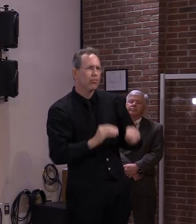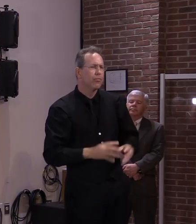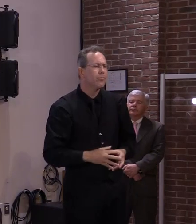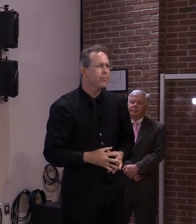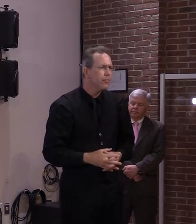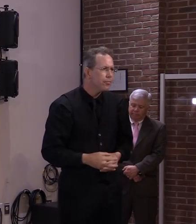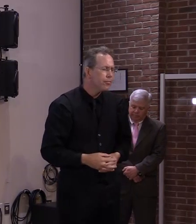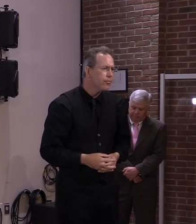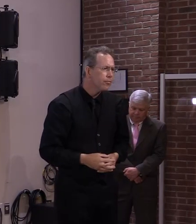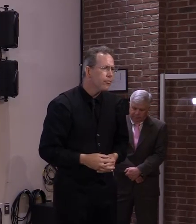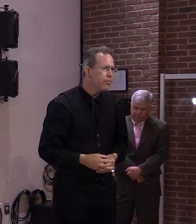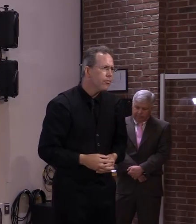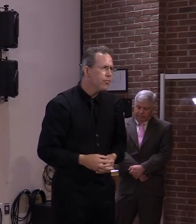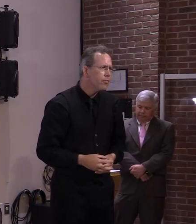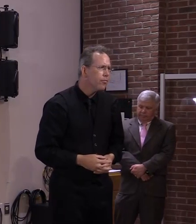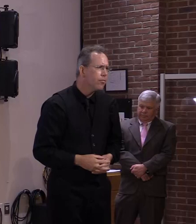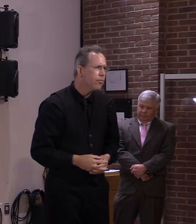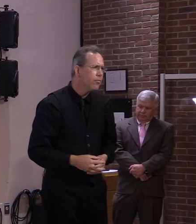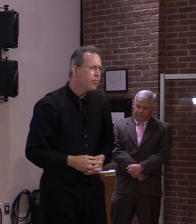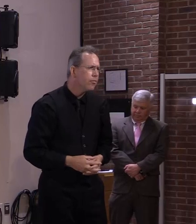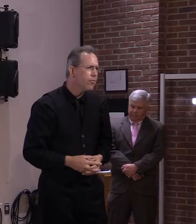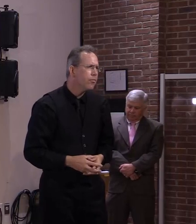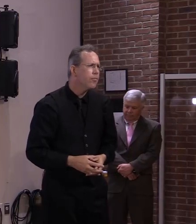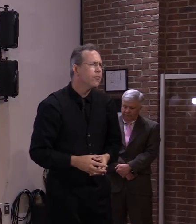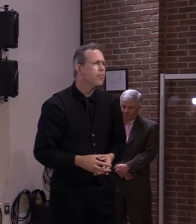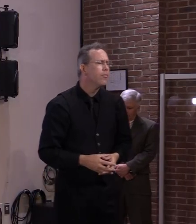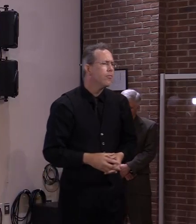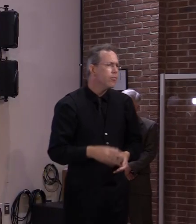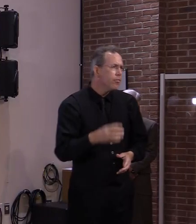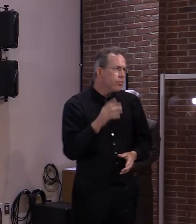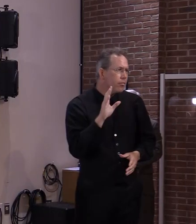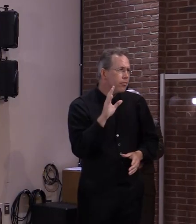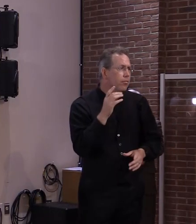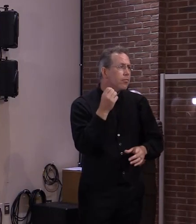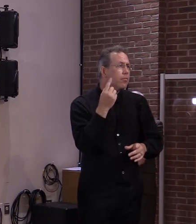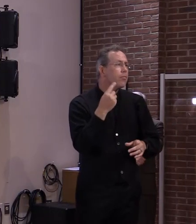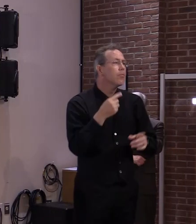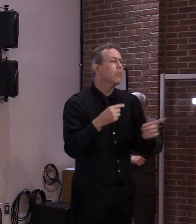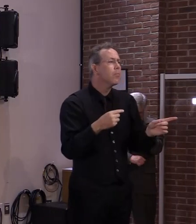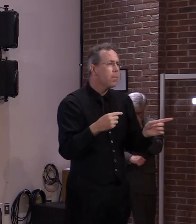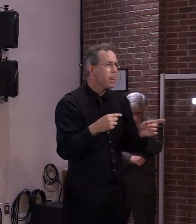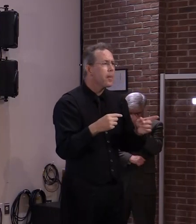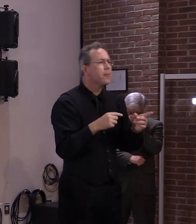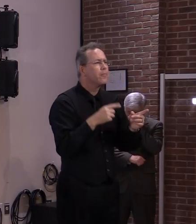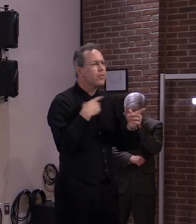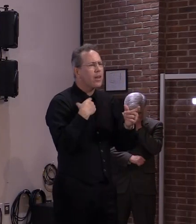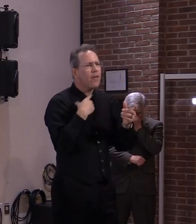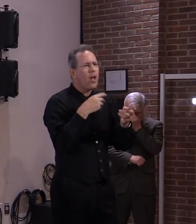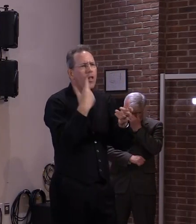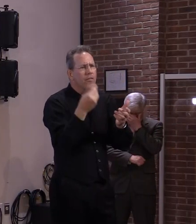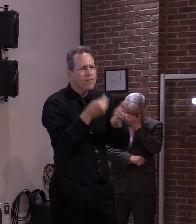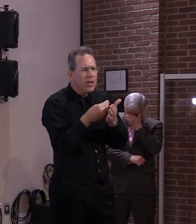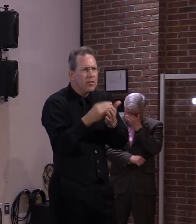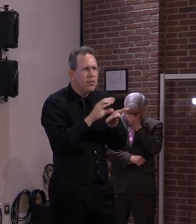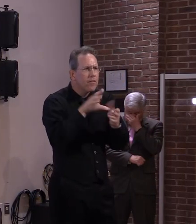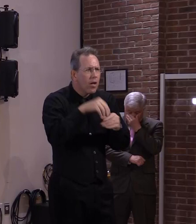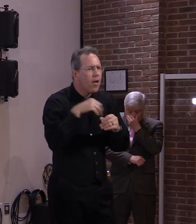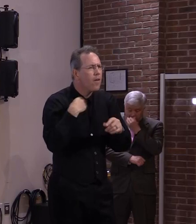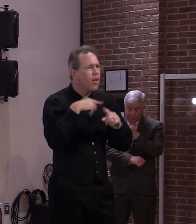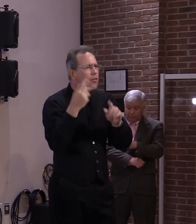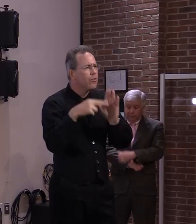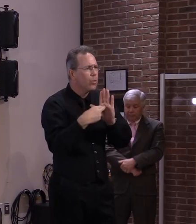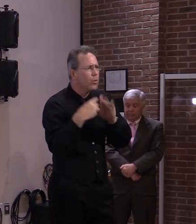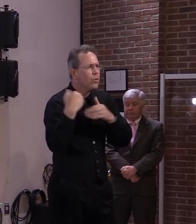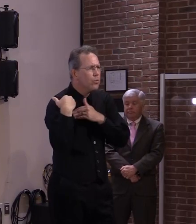will have a role to play in this as well. And so they're almost a nonprofit in some respects. So